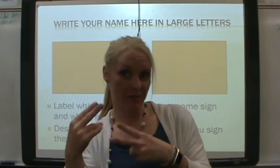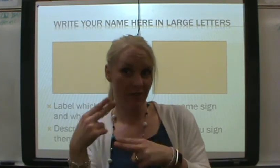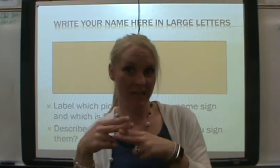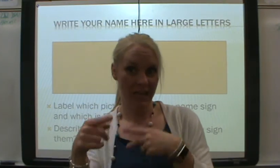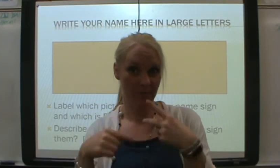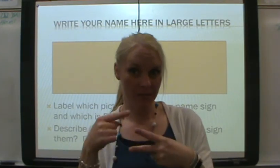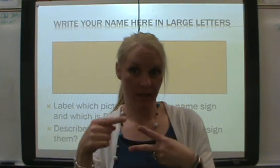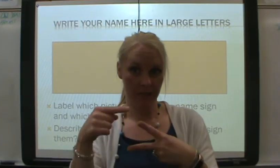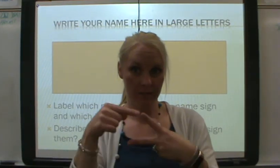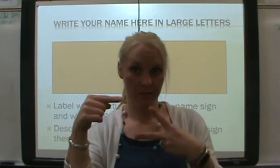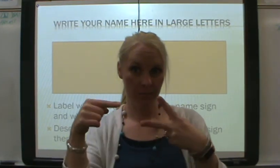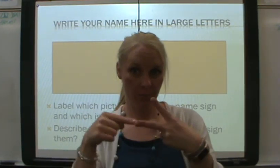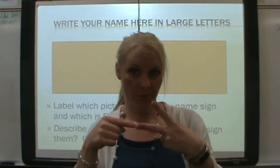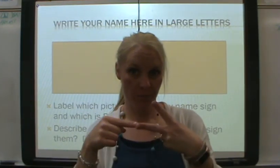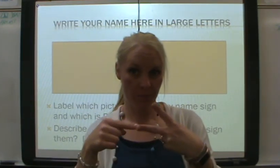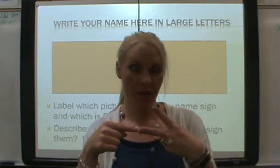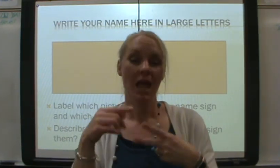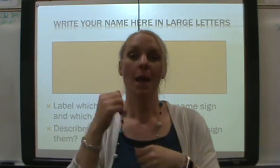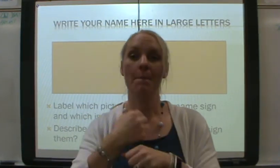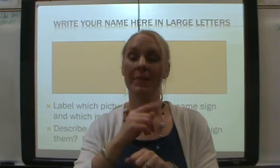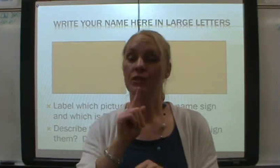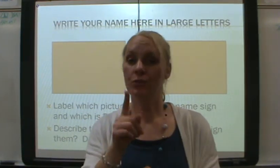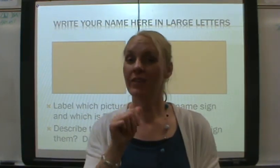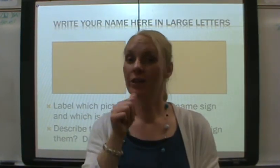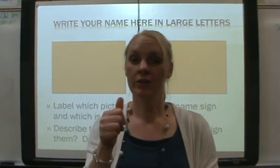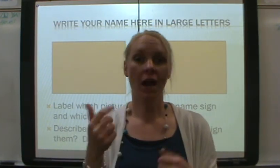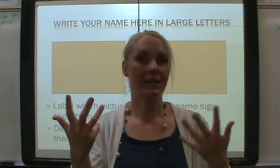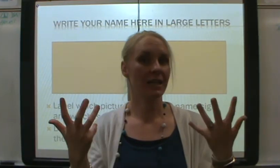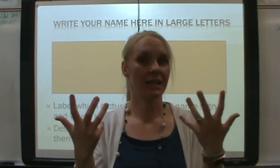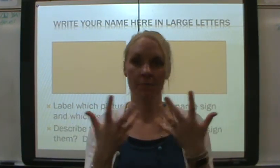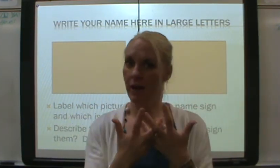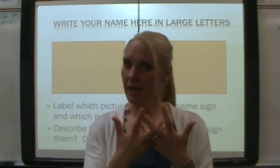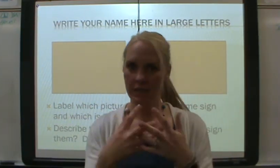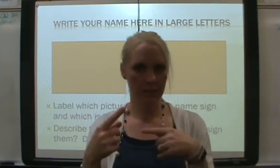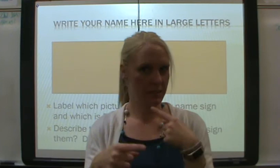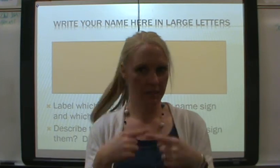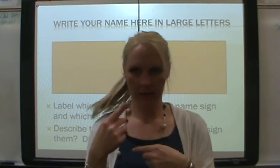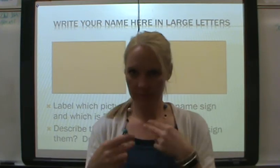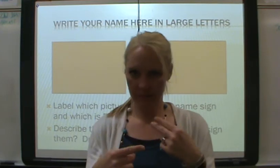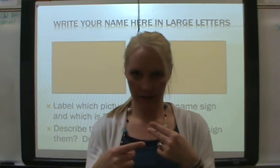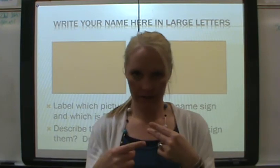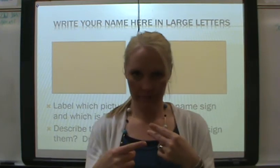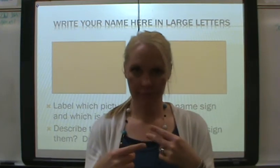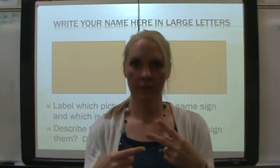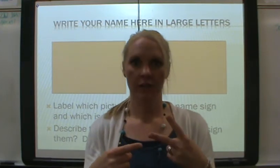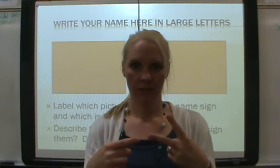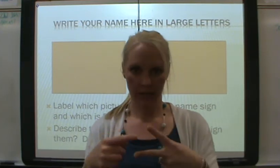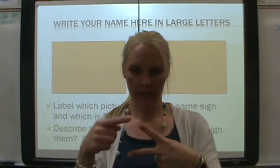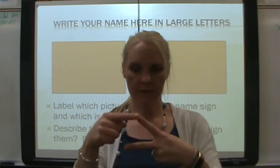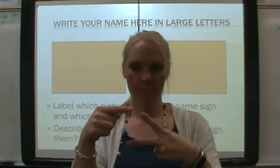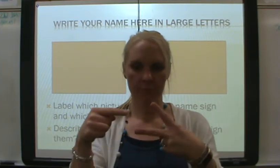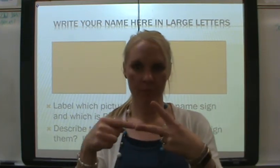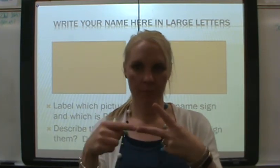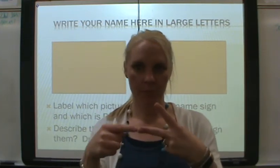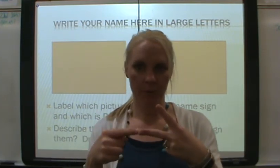name signs. Make sure they are not a combined name sign. Okay? Boom, boom.